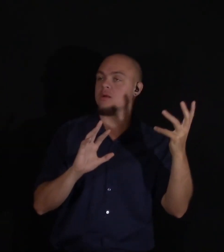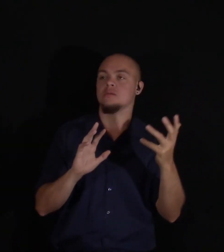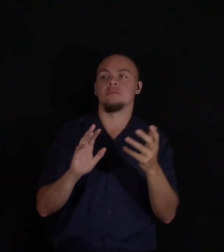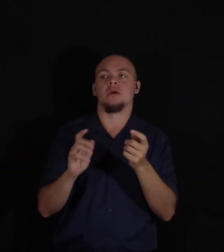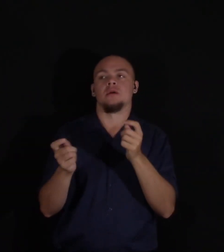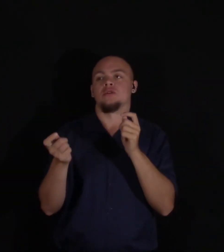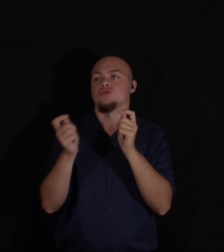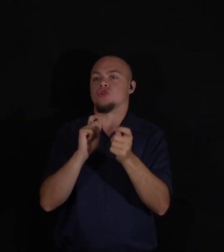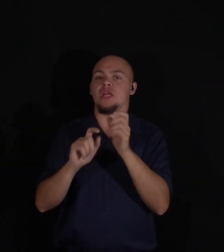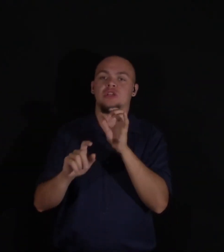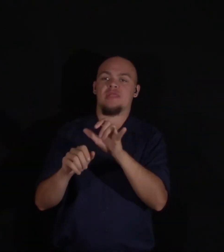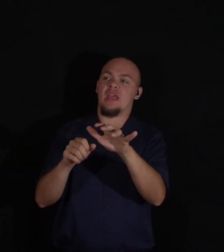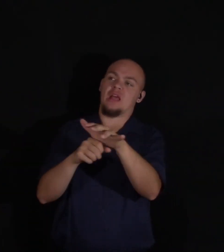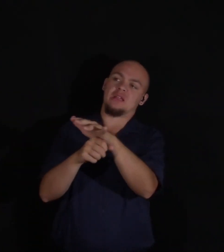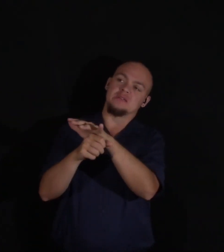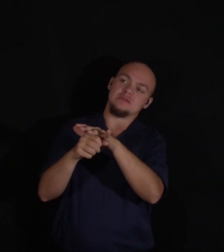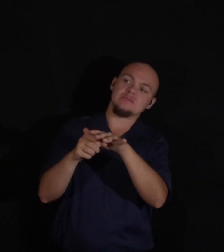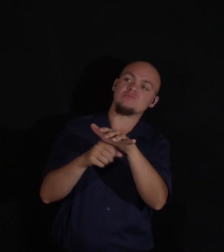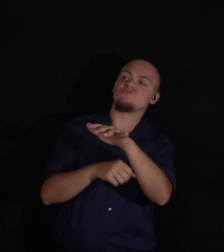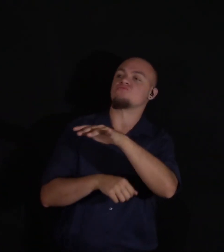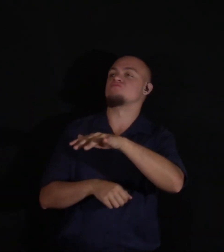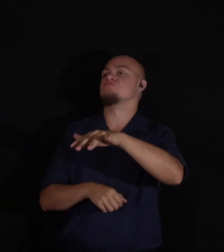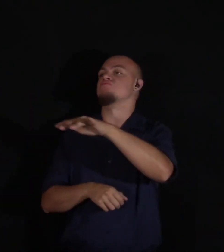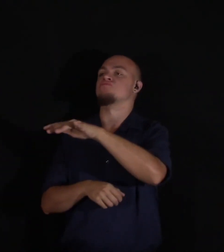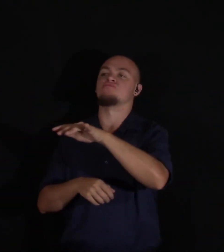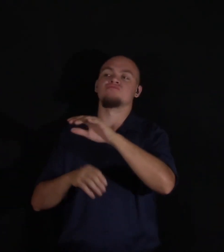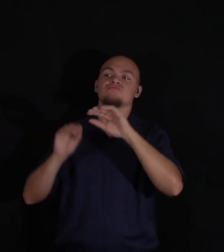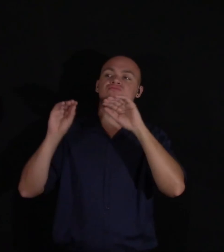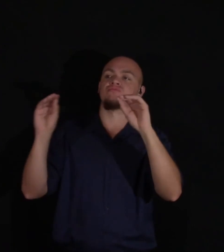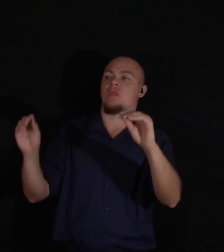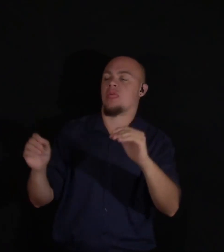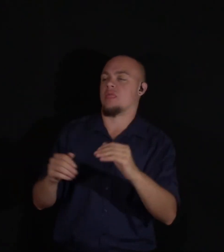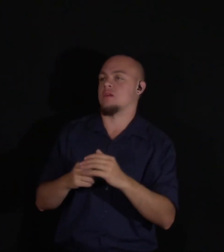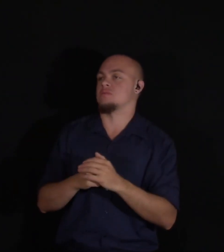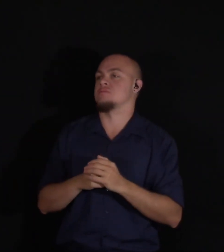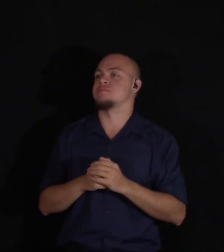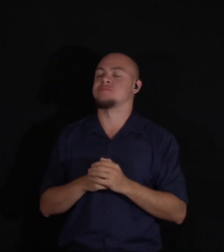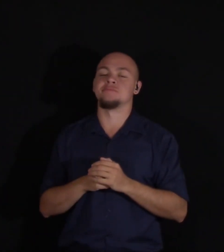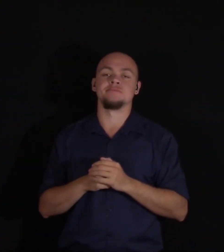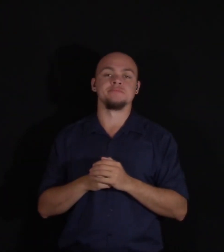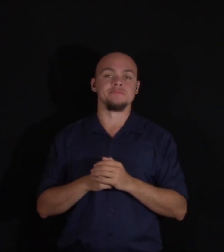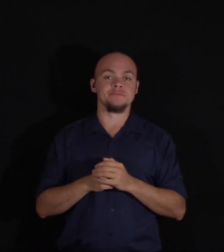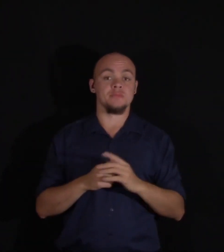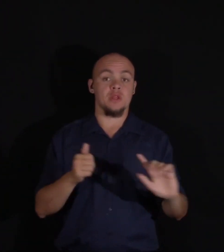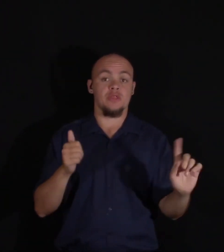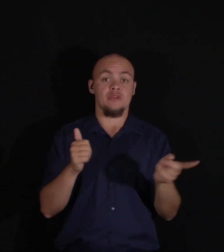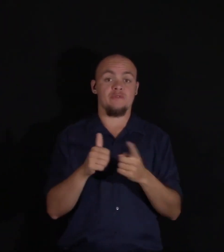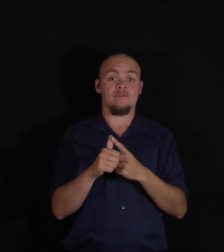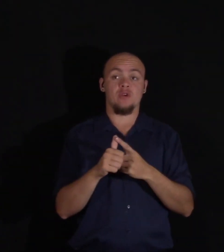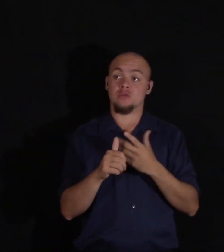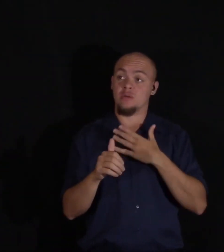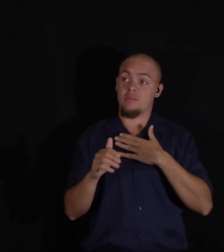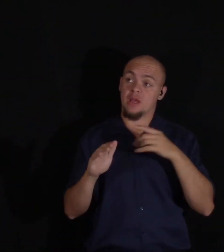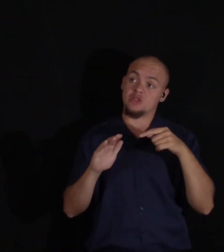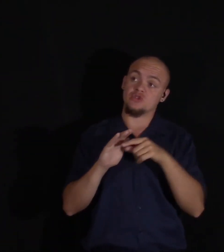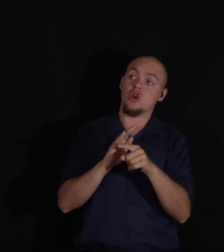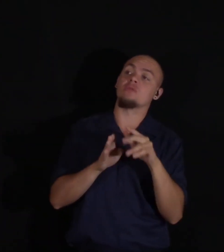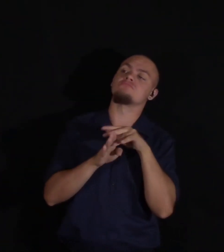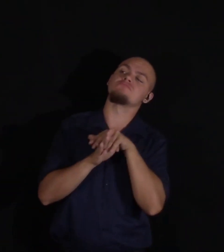those savage and enduring scenes. I performed the first part of my journey on horseback. I